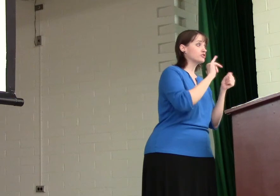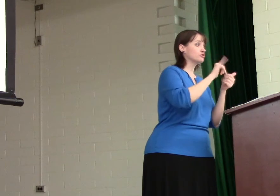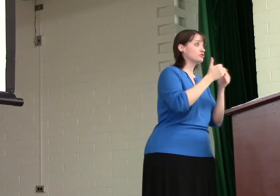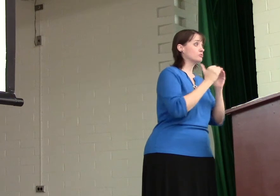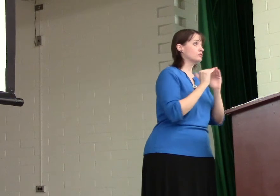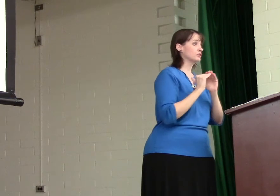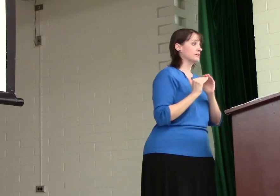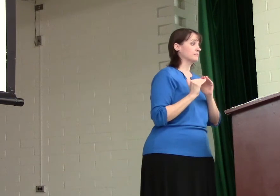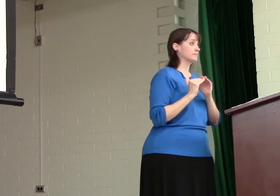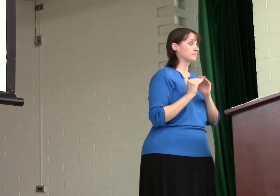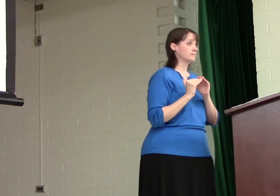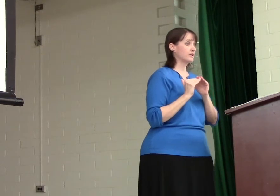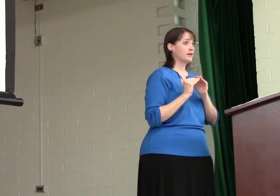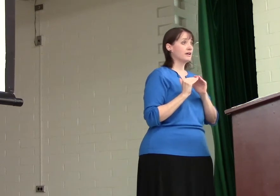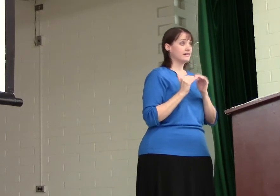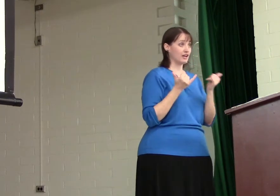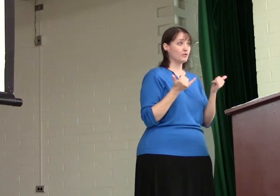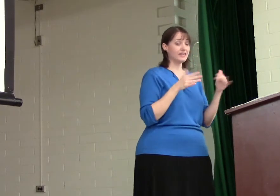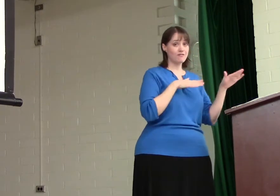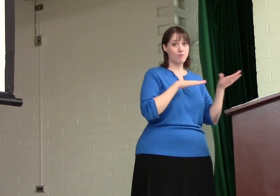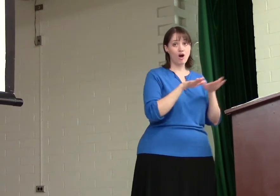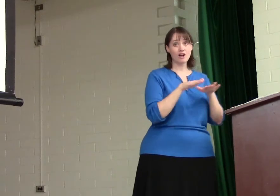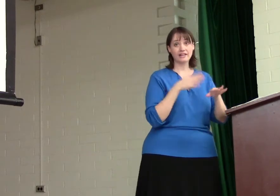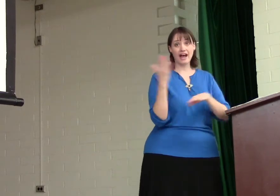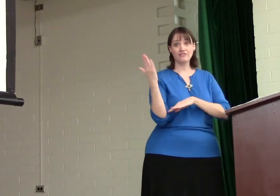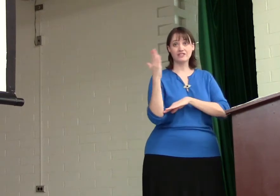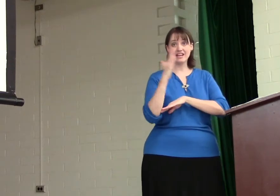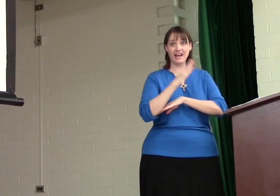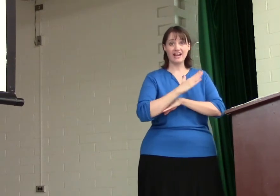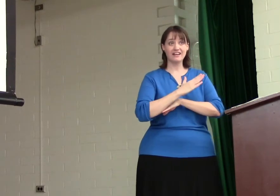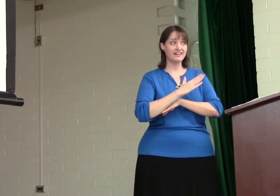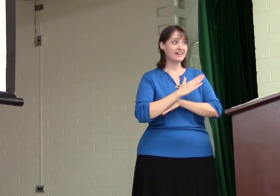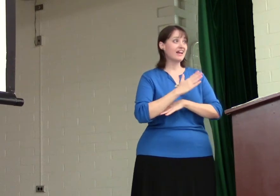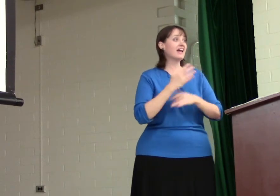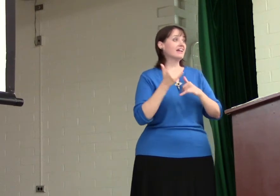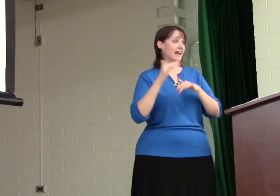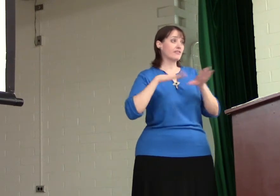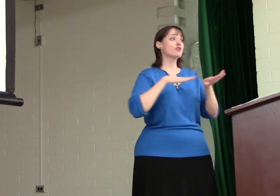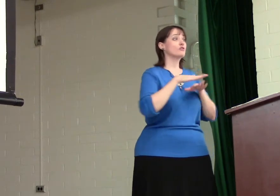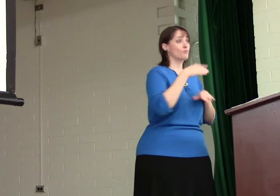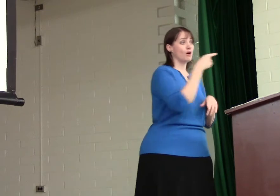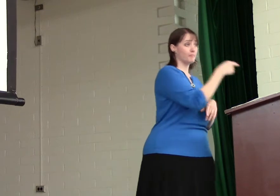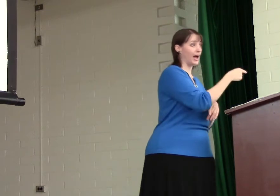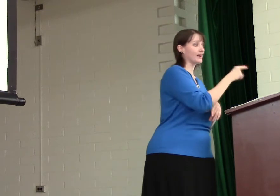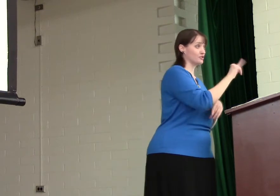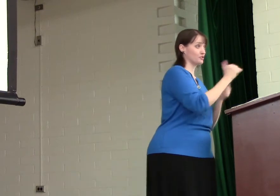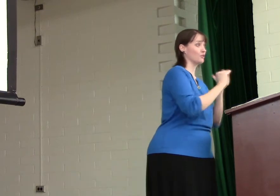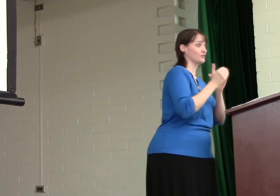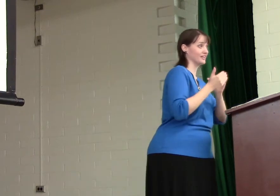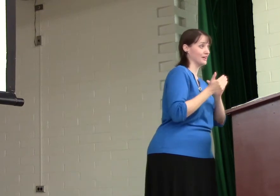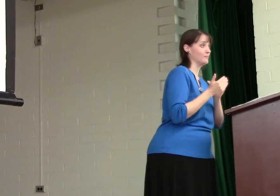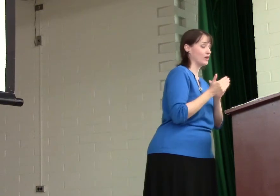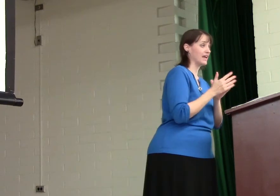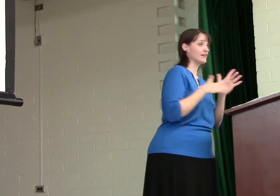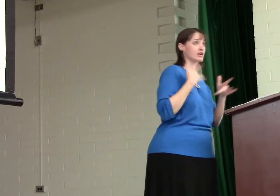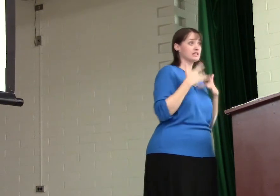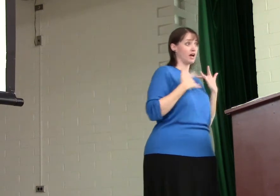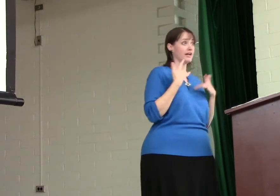to Jerusalem. Now, you know what? They've walked half the day. Now, they're going to walk back to Jerusalem. Okay? They're excited,